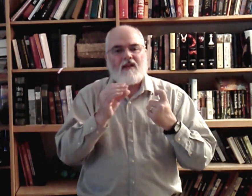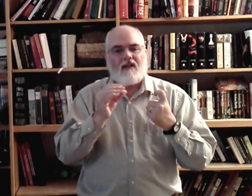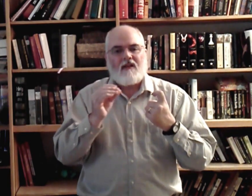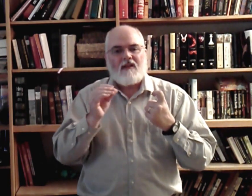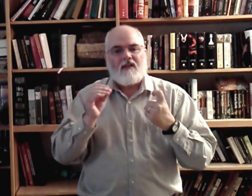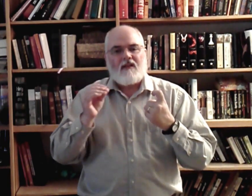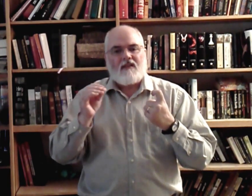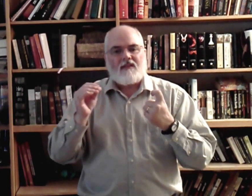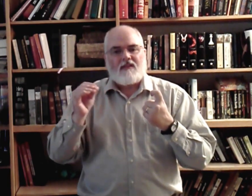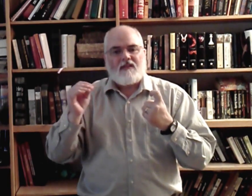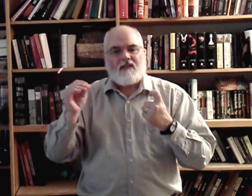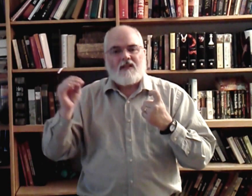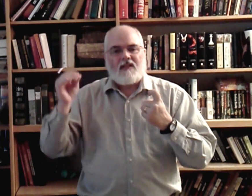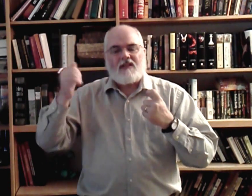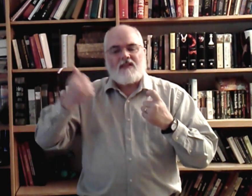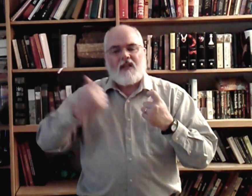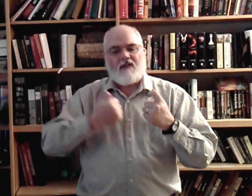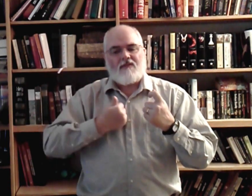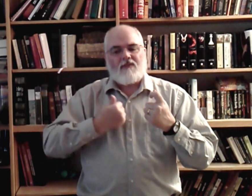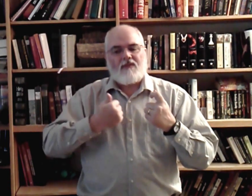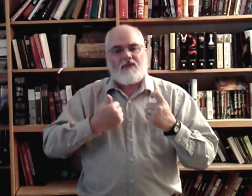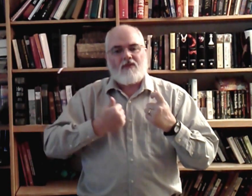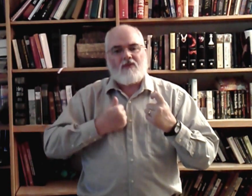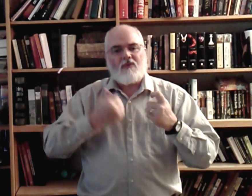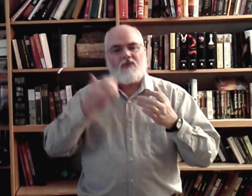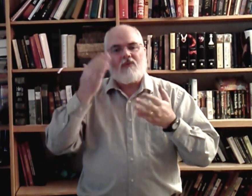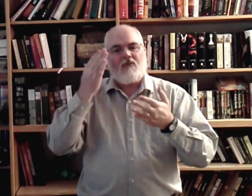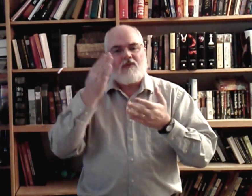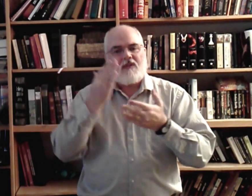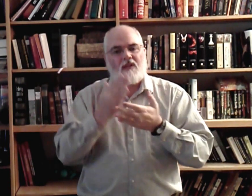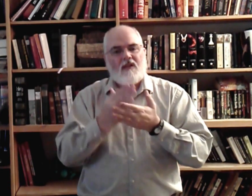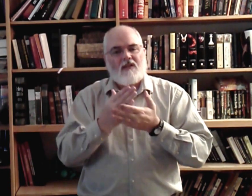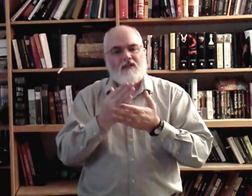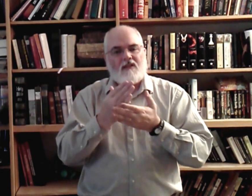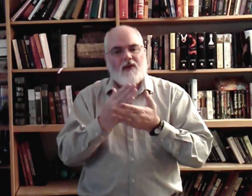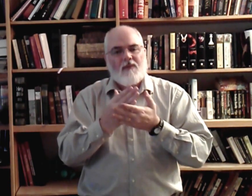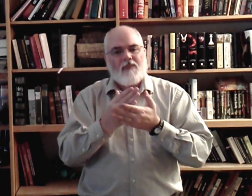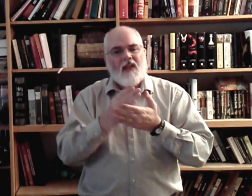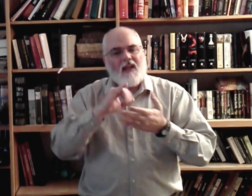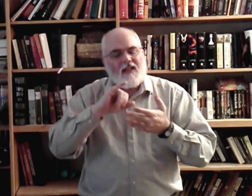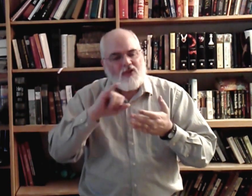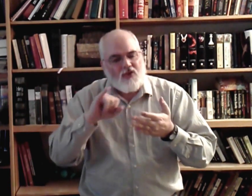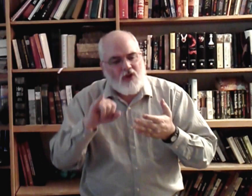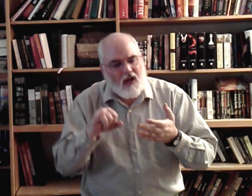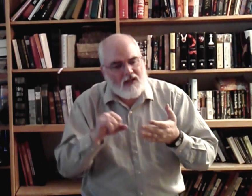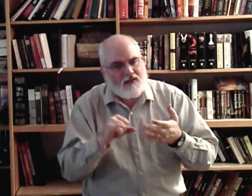self to cease, just